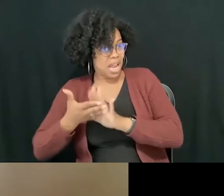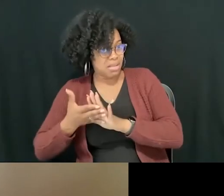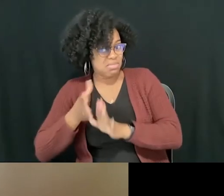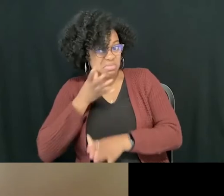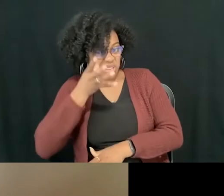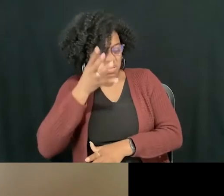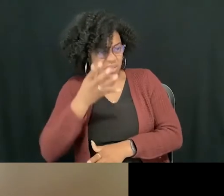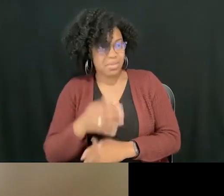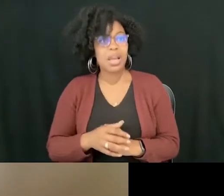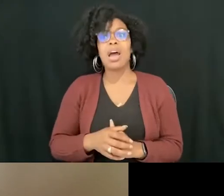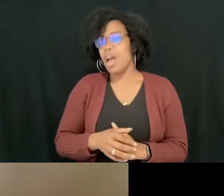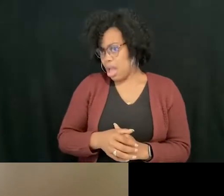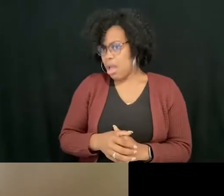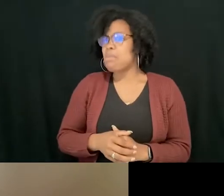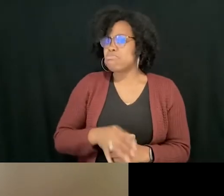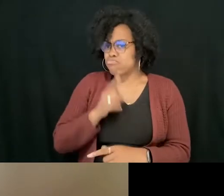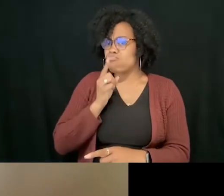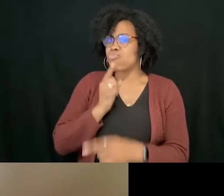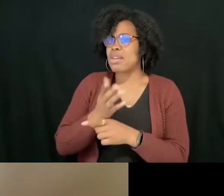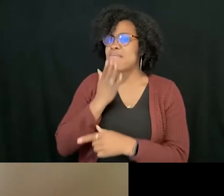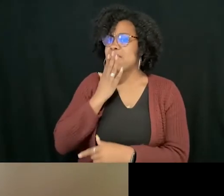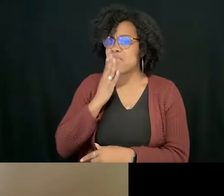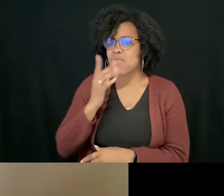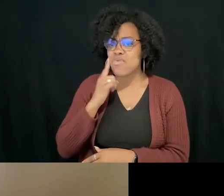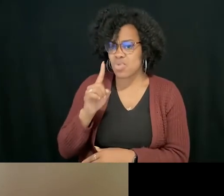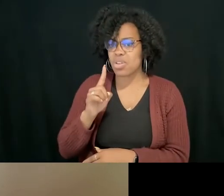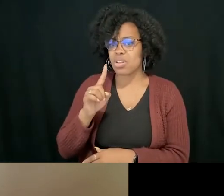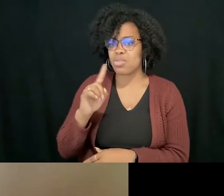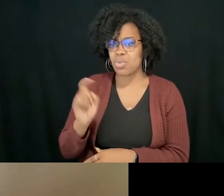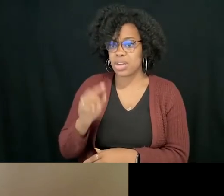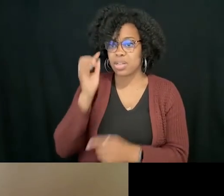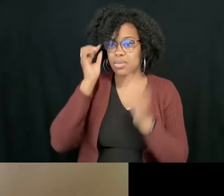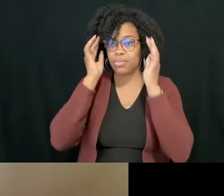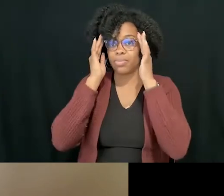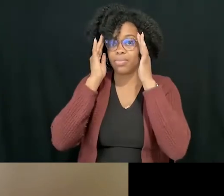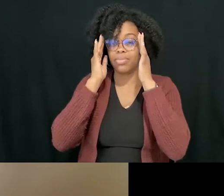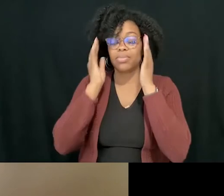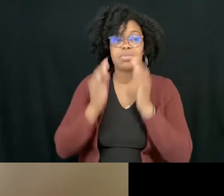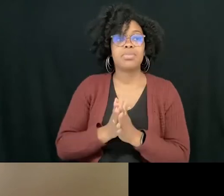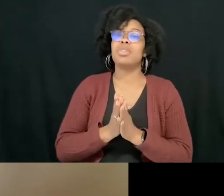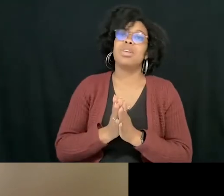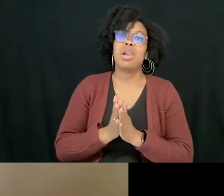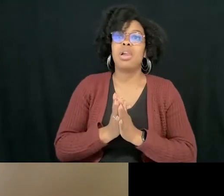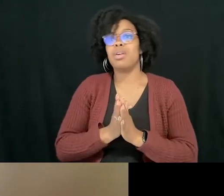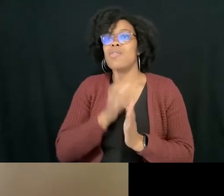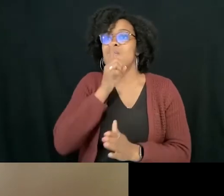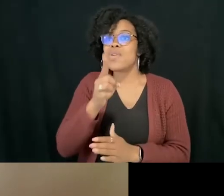Right. Thank you for the question. So, I mean, the real answer is that it makes me a slower writer.